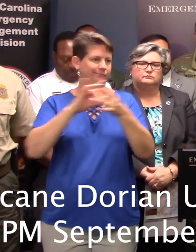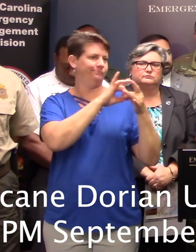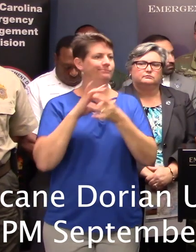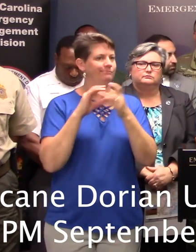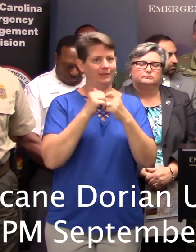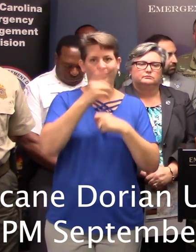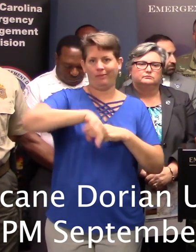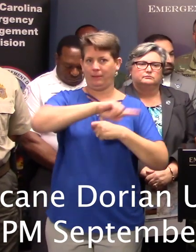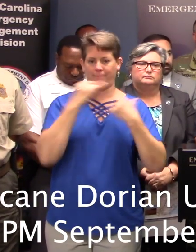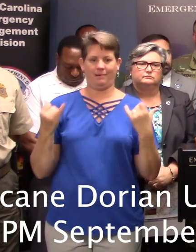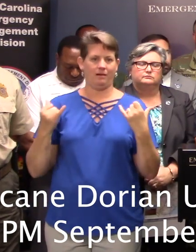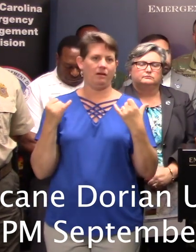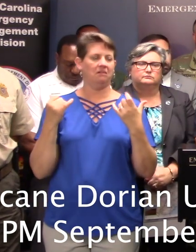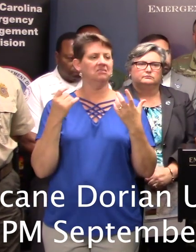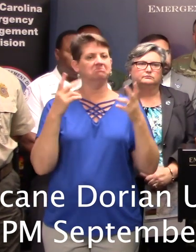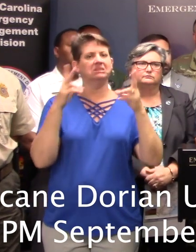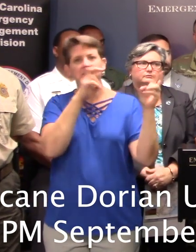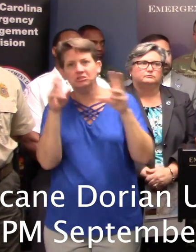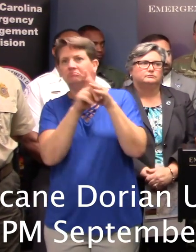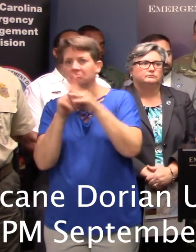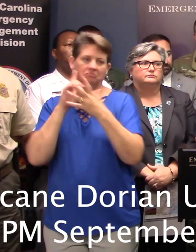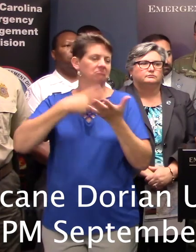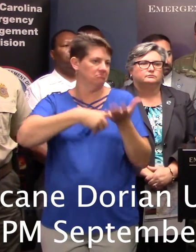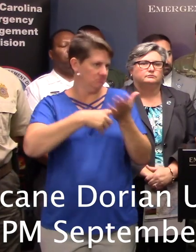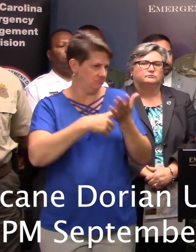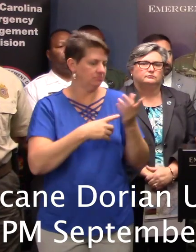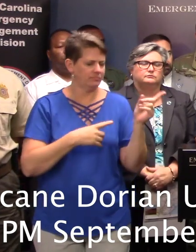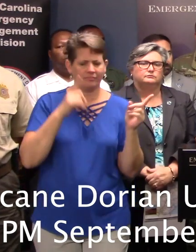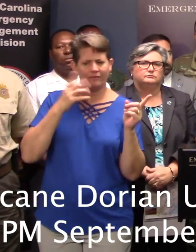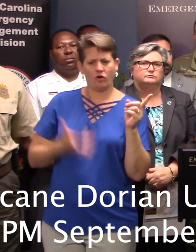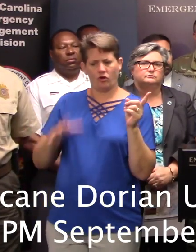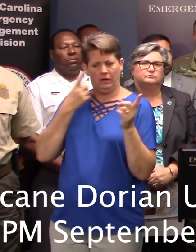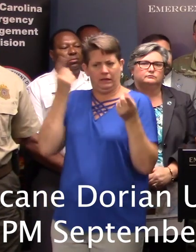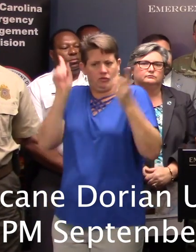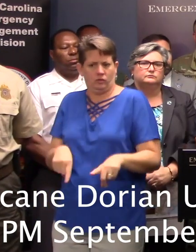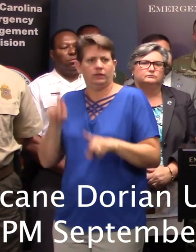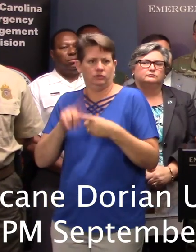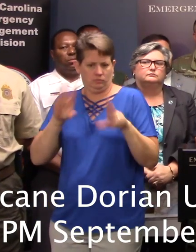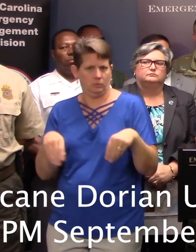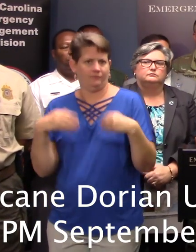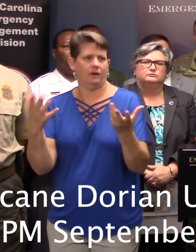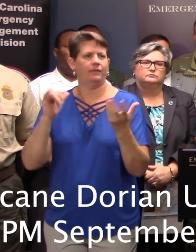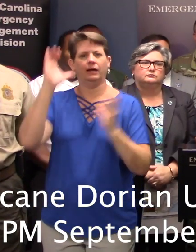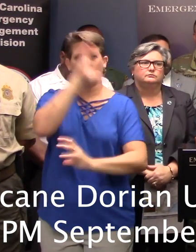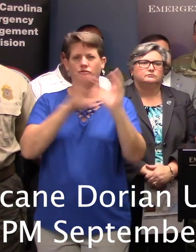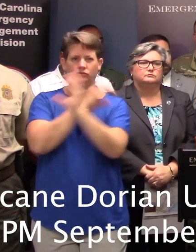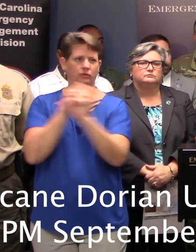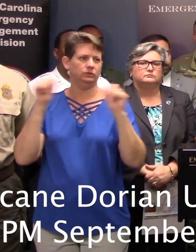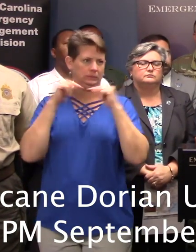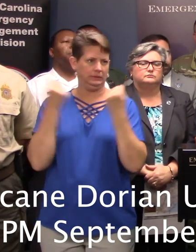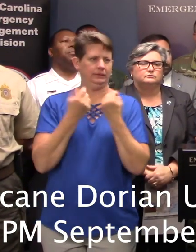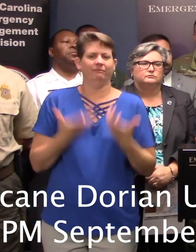on various issues. They've already agreed, I think, to provide that urban search and rescue team. That was ordered today.